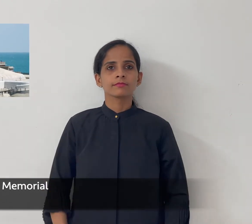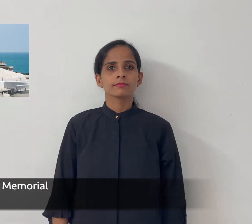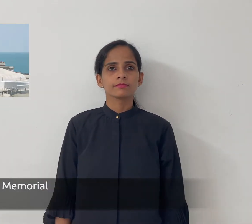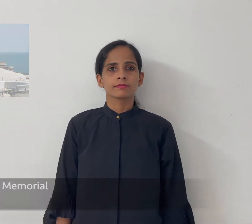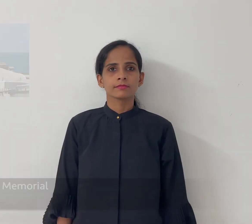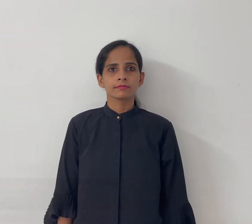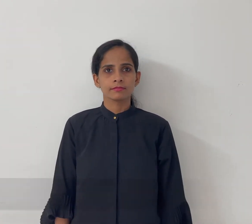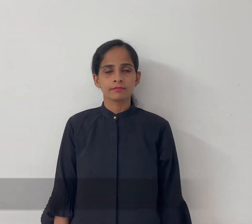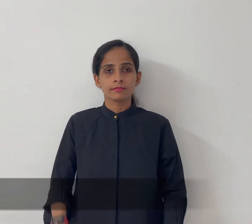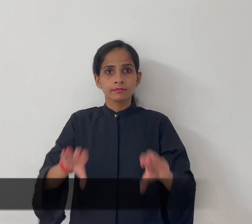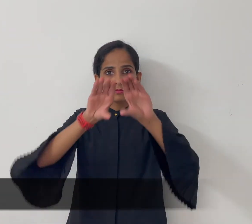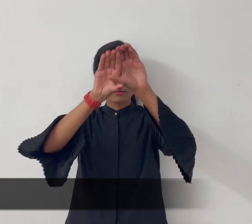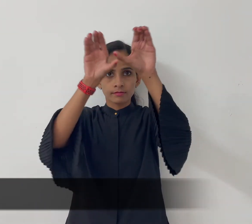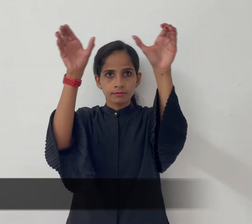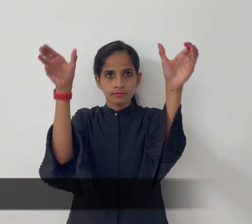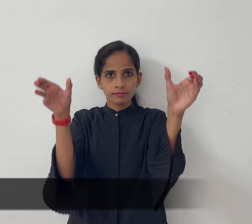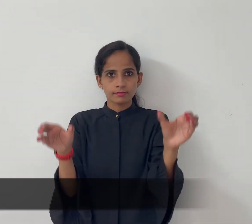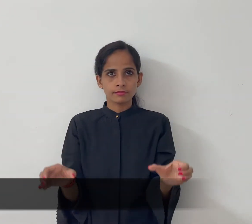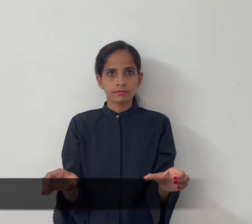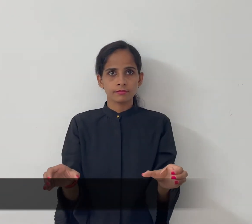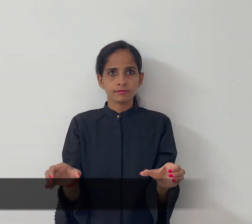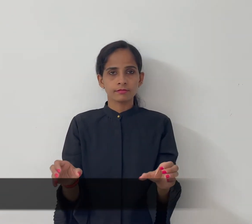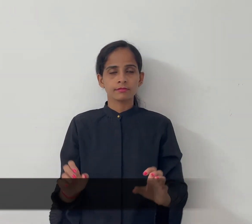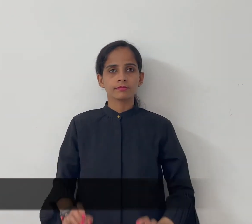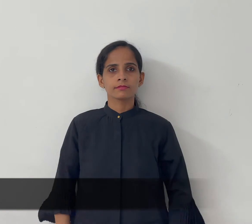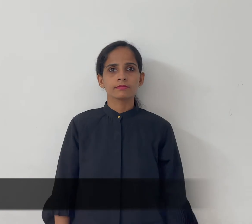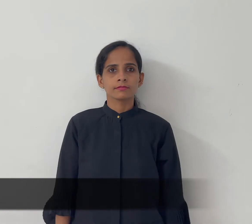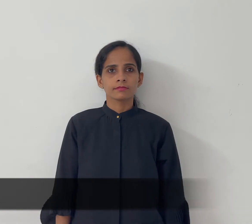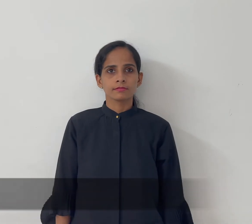gateway of india